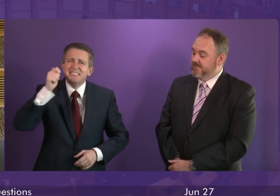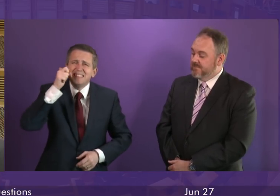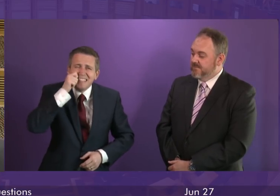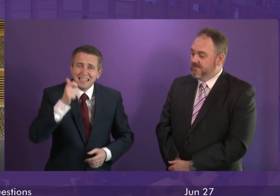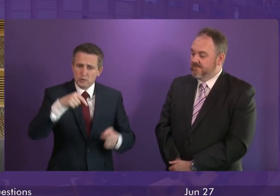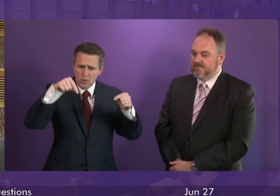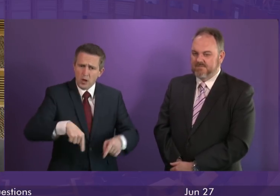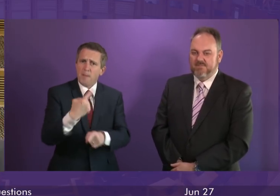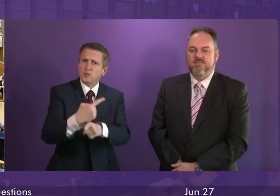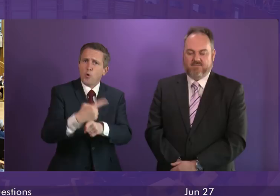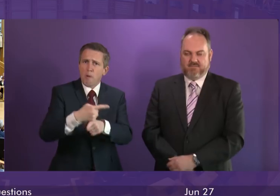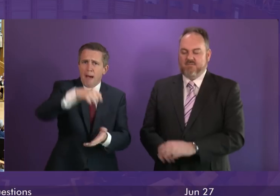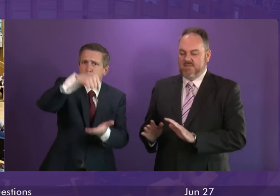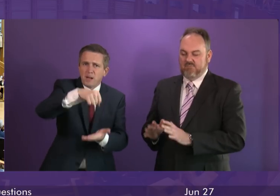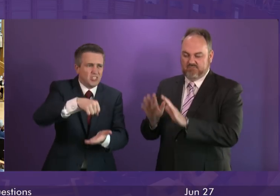here and talk about budgets.